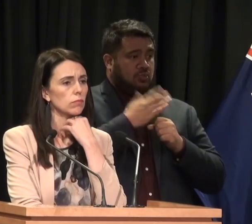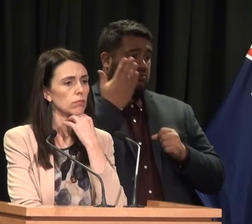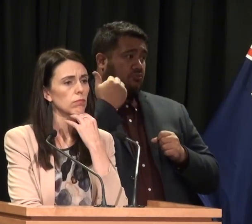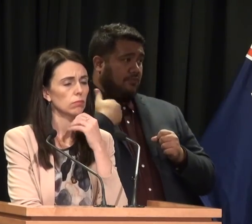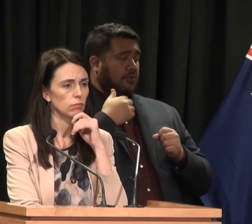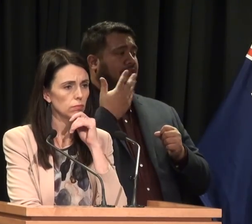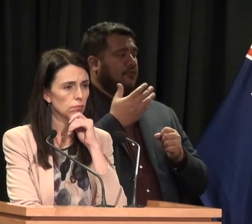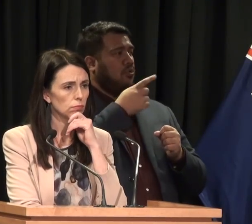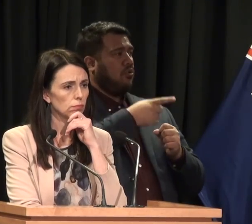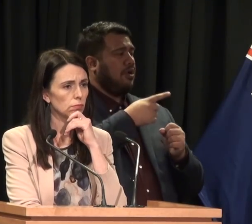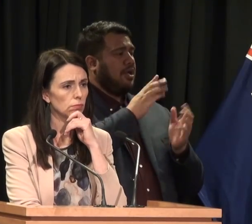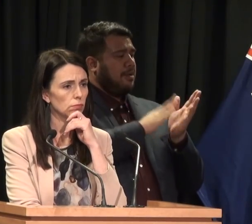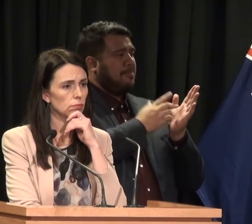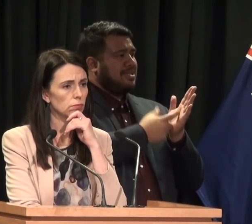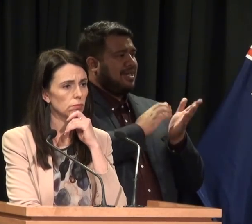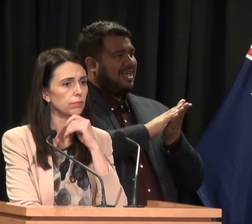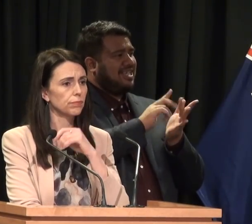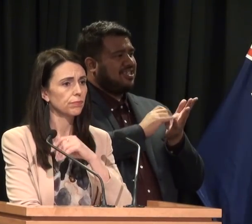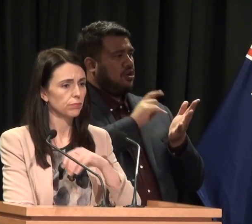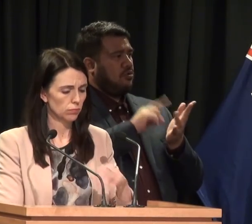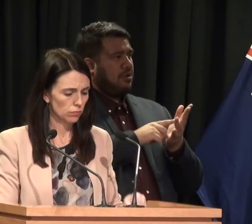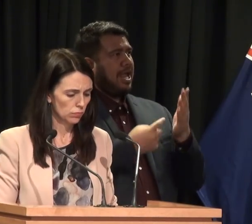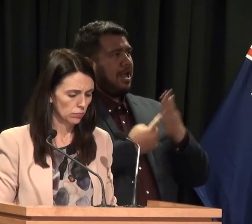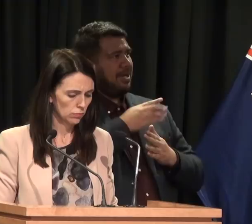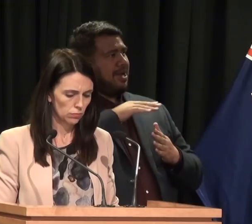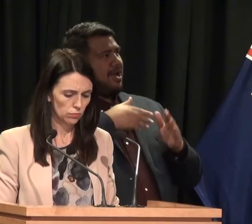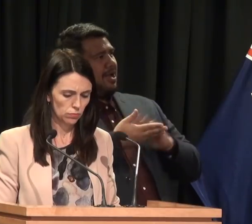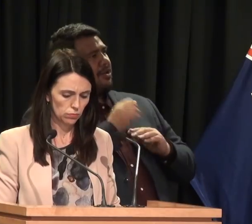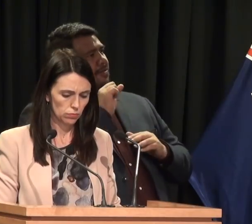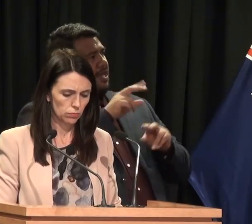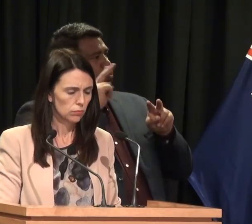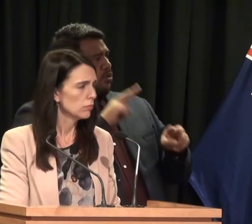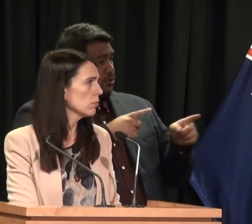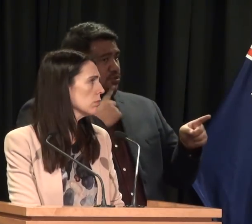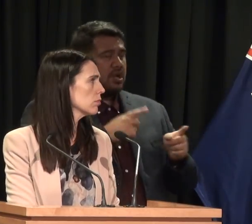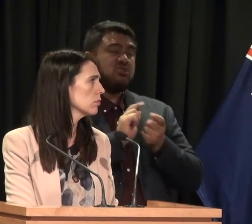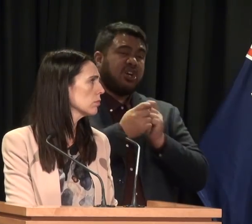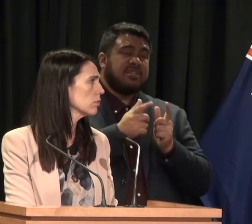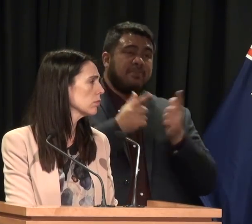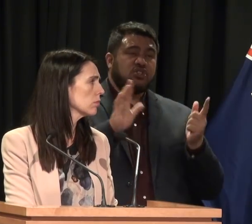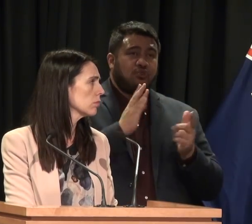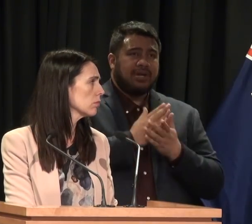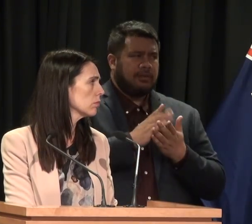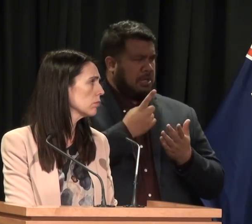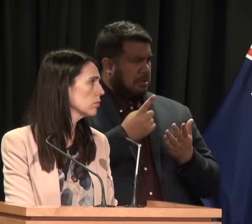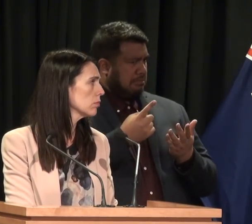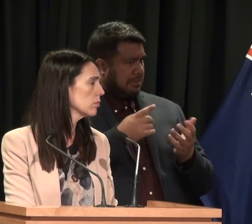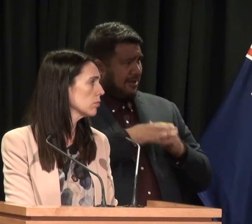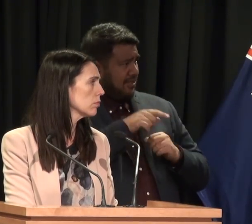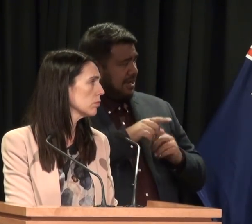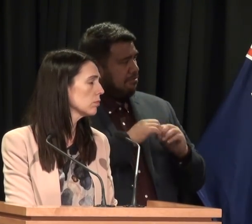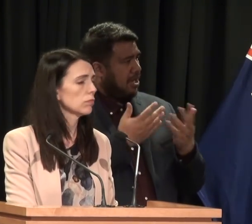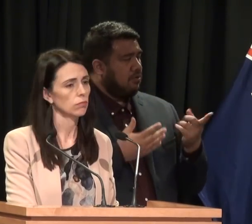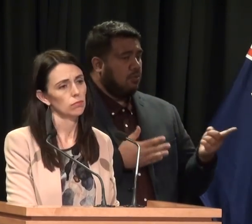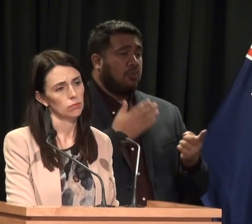Mr Hisco happened under its watch, and you're saying you don't need to change much? Yeah, look, obviously there is